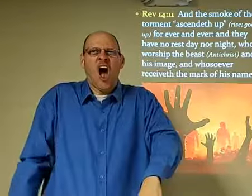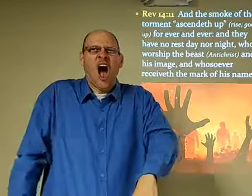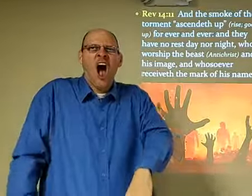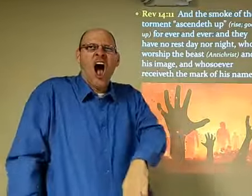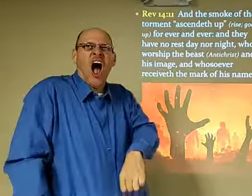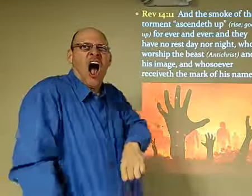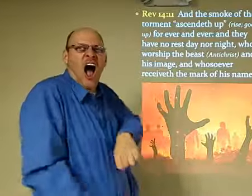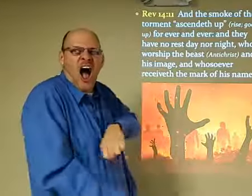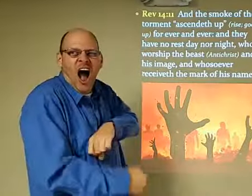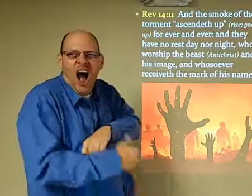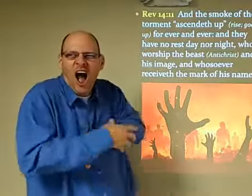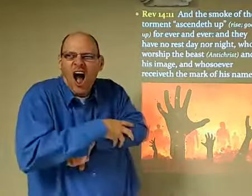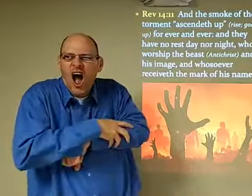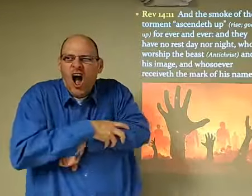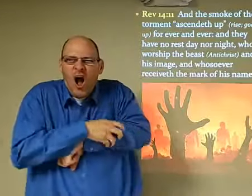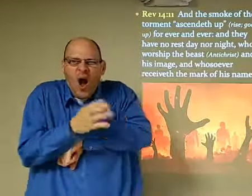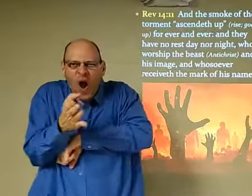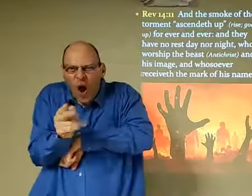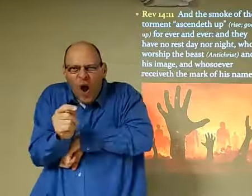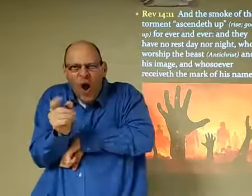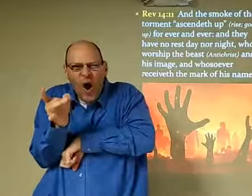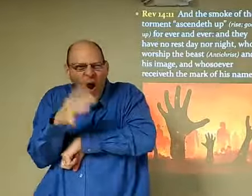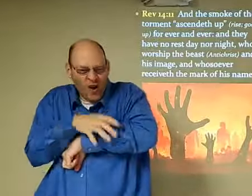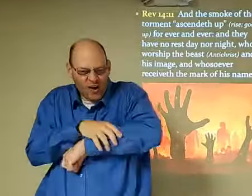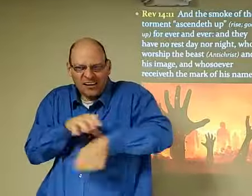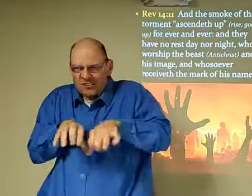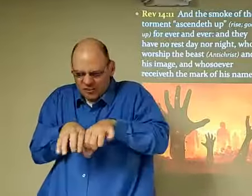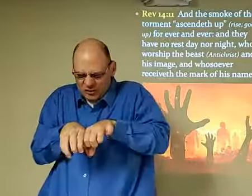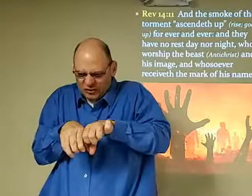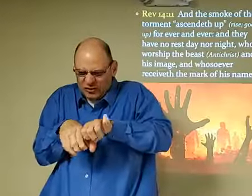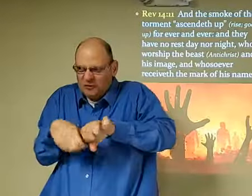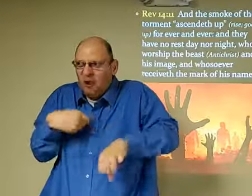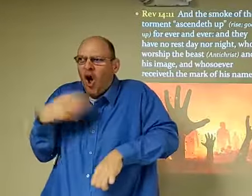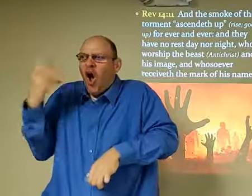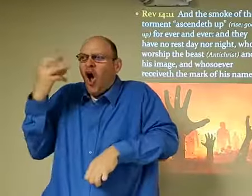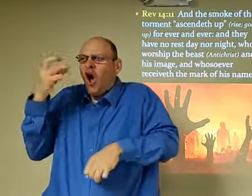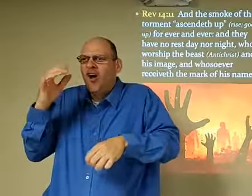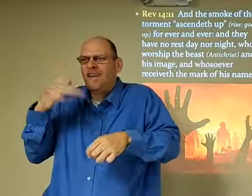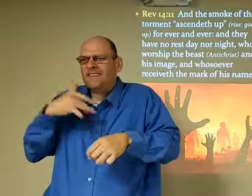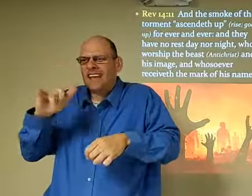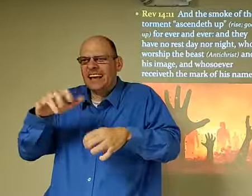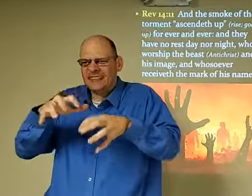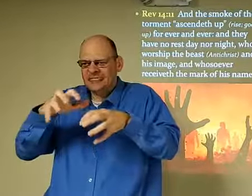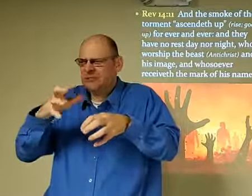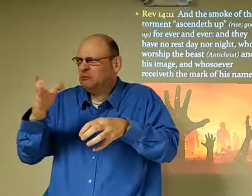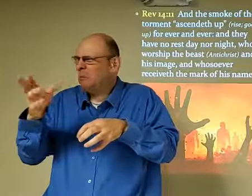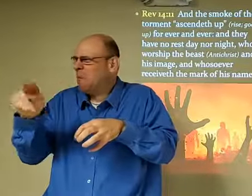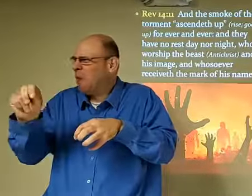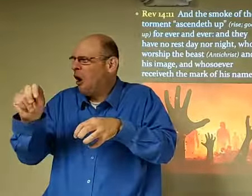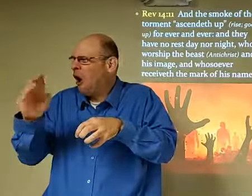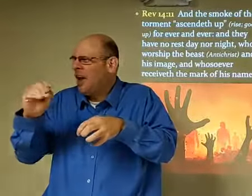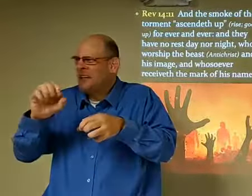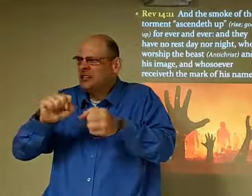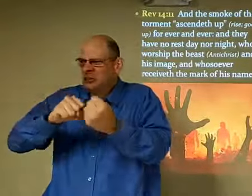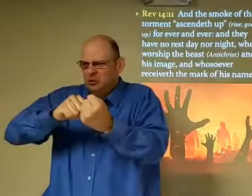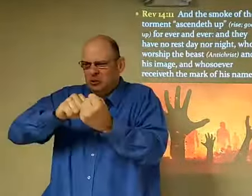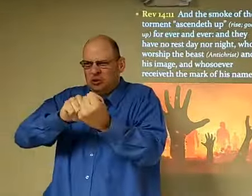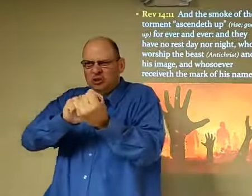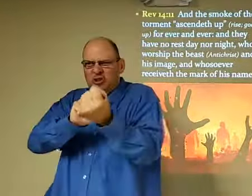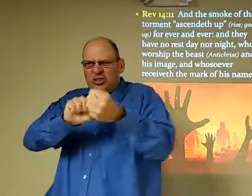squeezing my arm. I'm like, whoa, wait, stop. That hurts. And he just, you know, he squeezed. I'm like, ow. It just felt like, you know, it was beginning